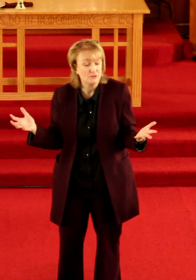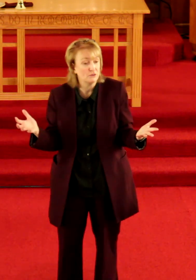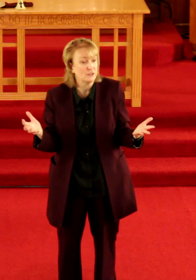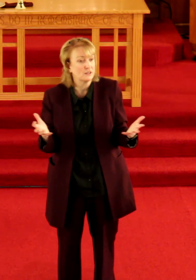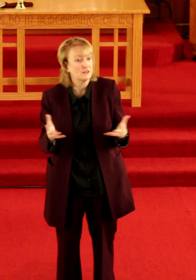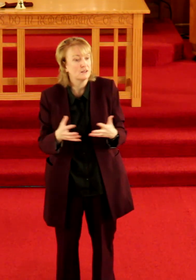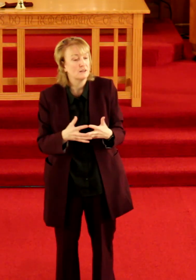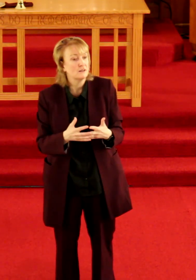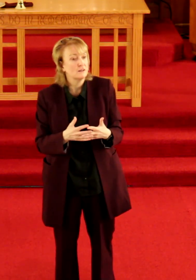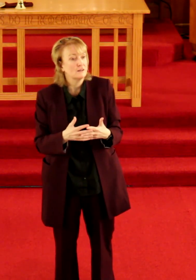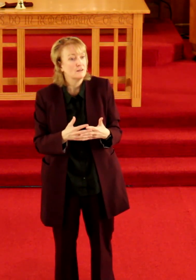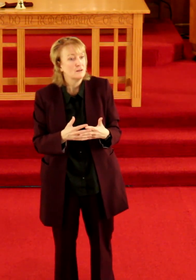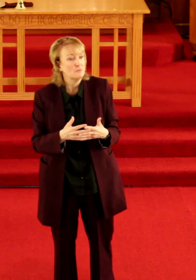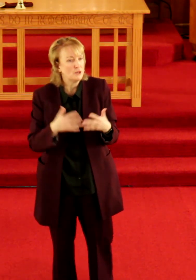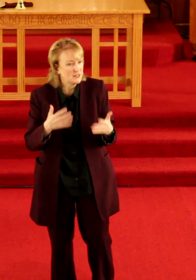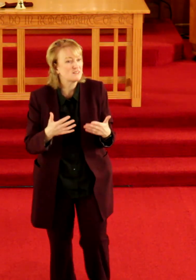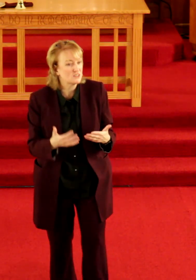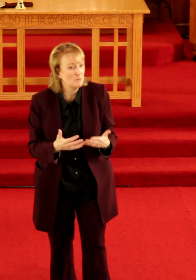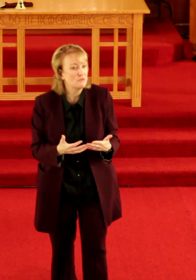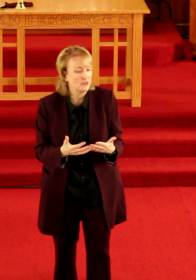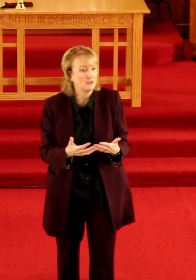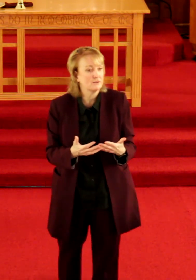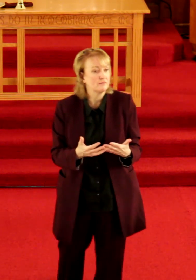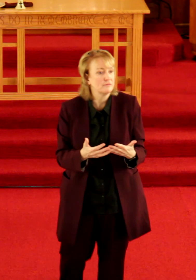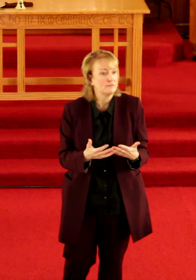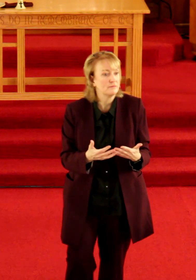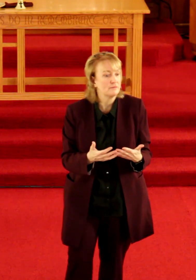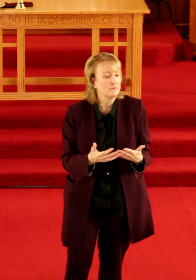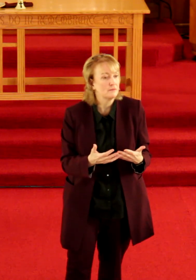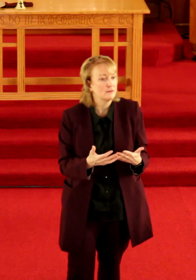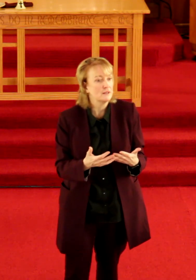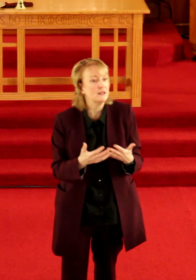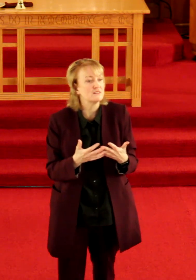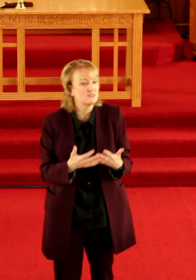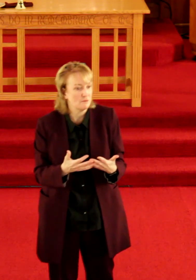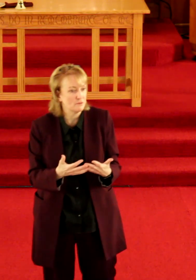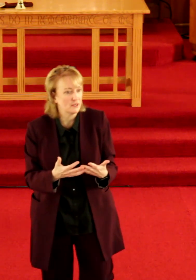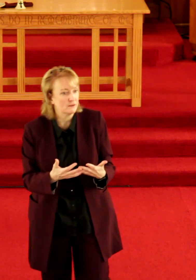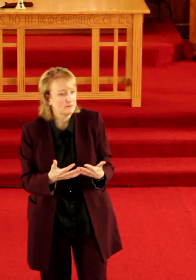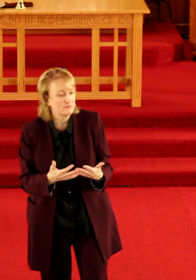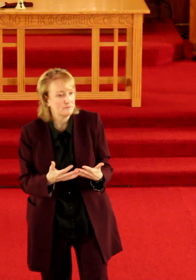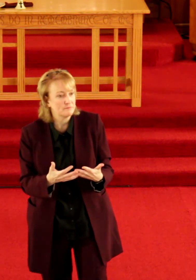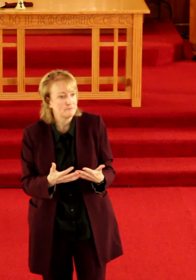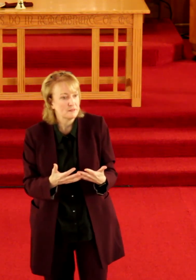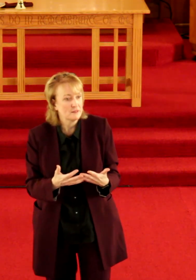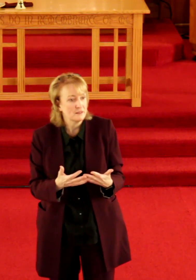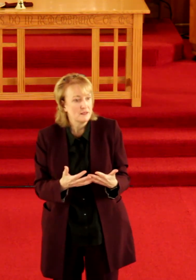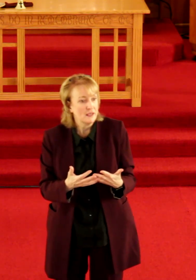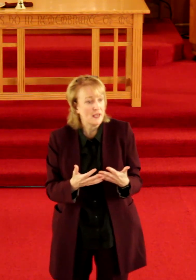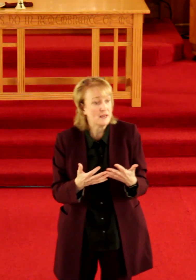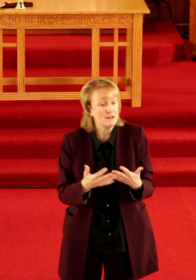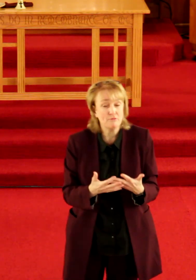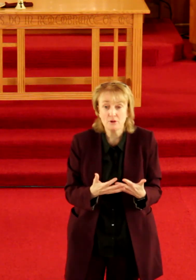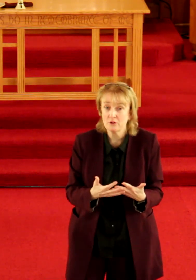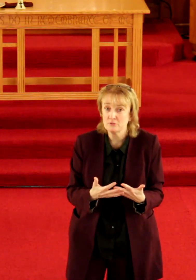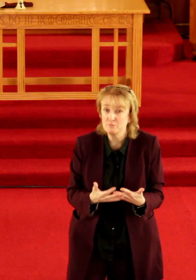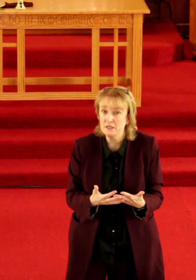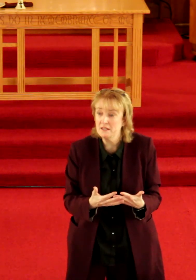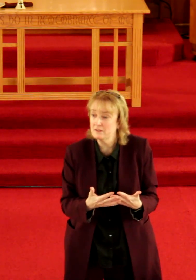doing. But it's something. It's something. And if we are to be the